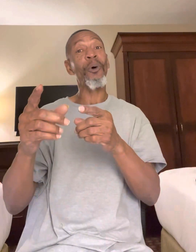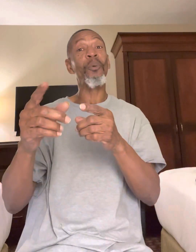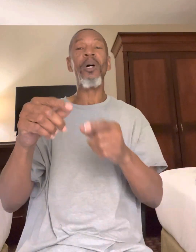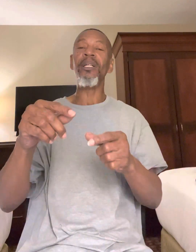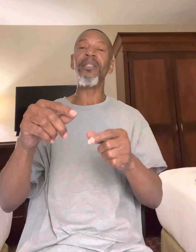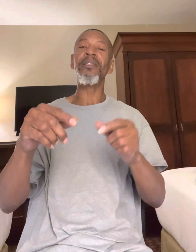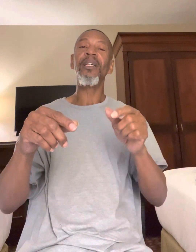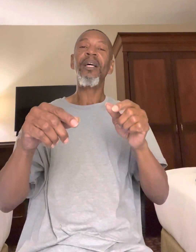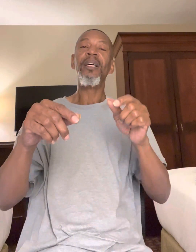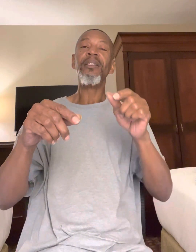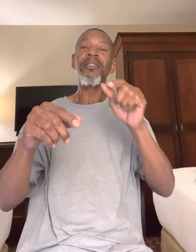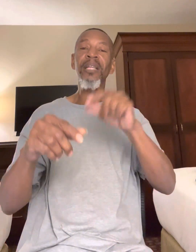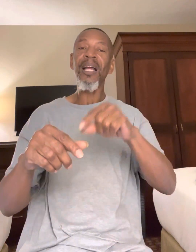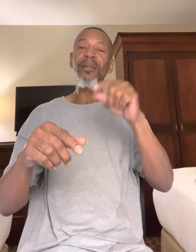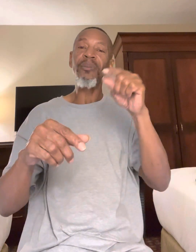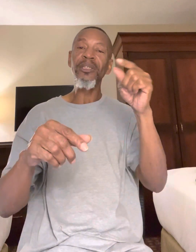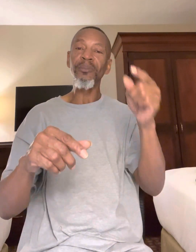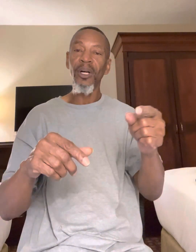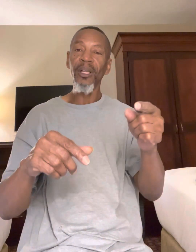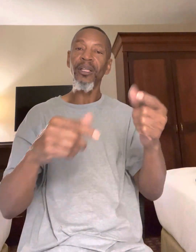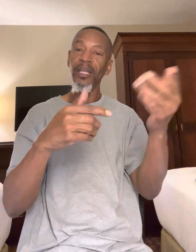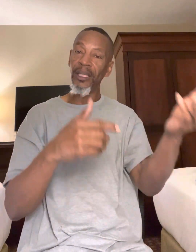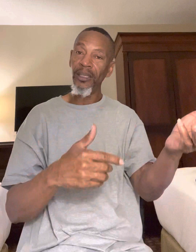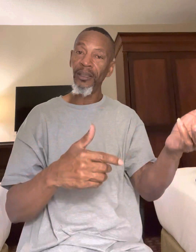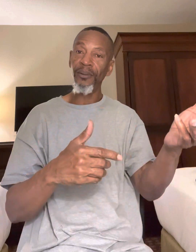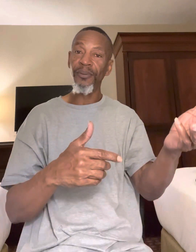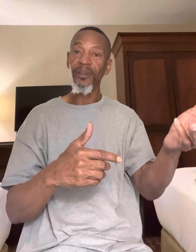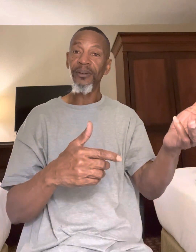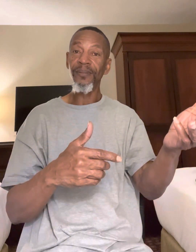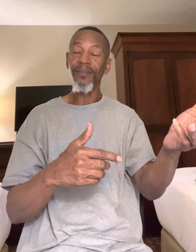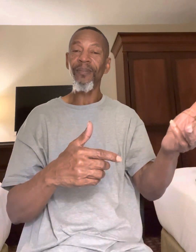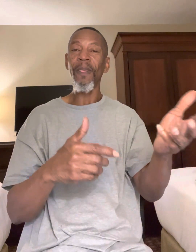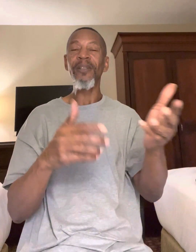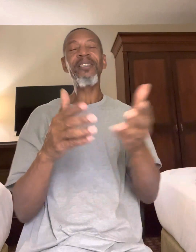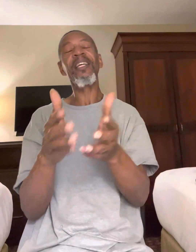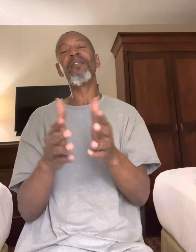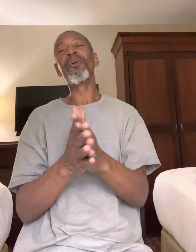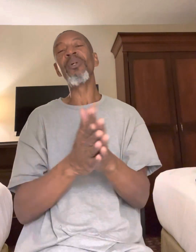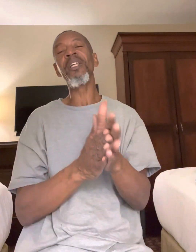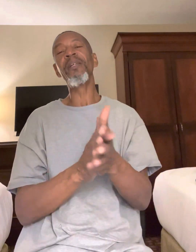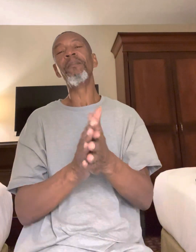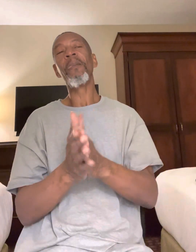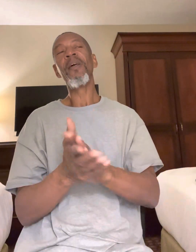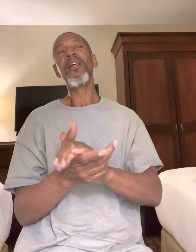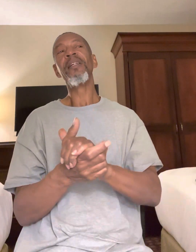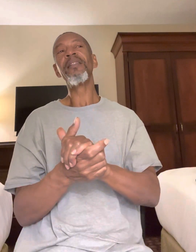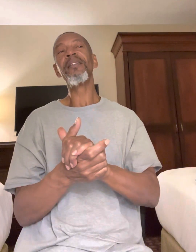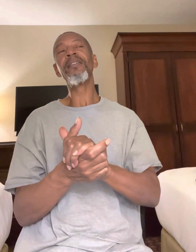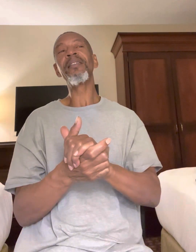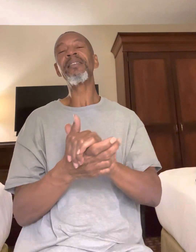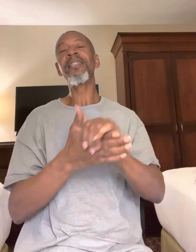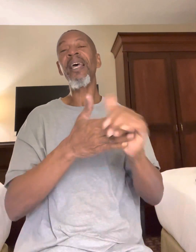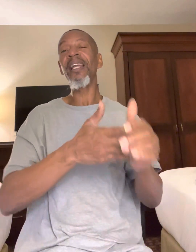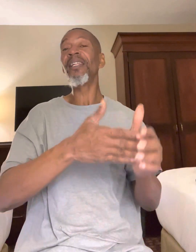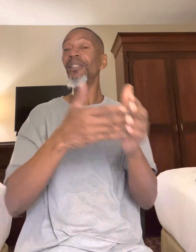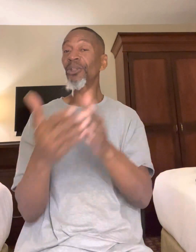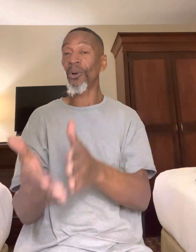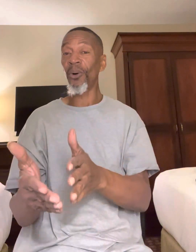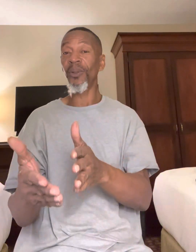was Solomon's mother, Eve. See, if you keep telling a story